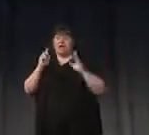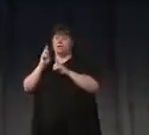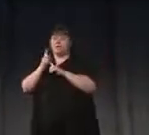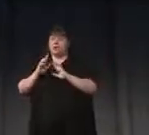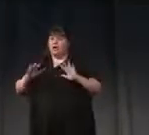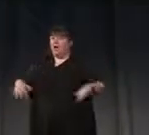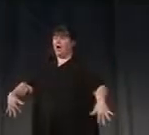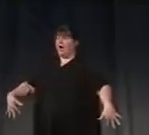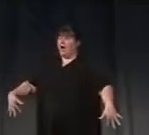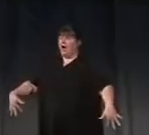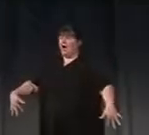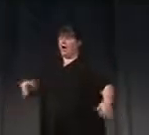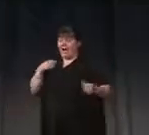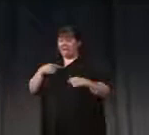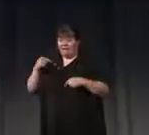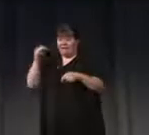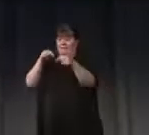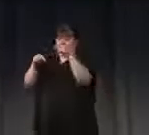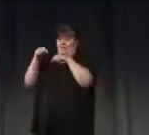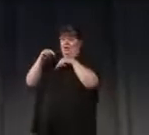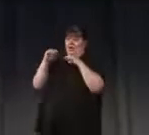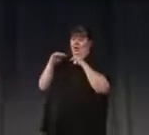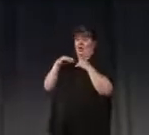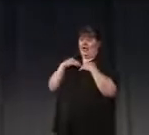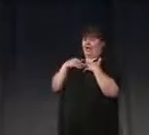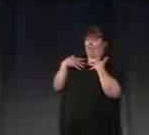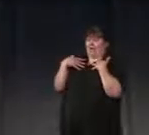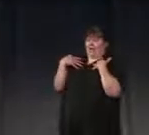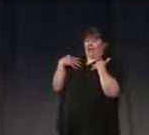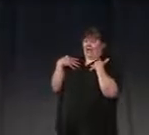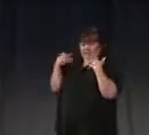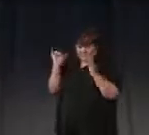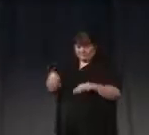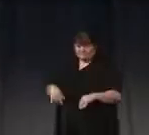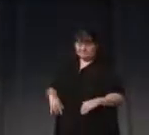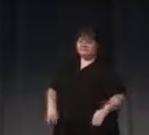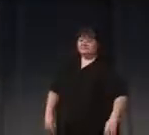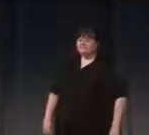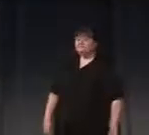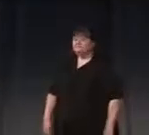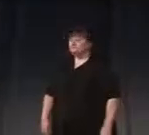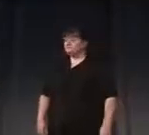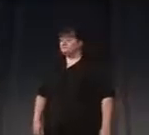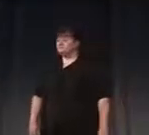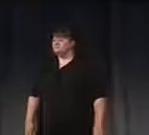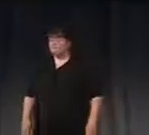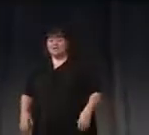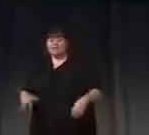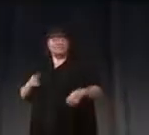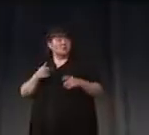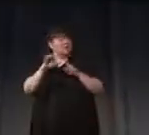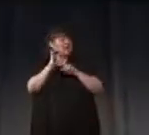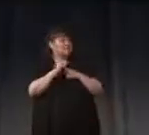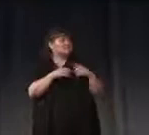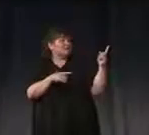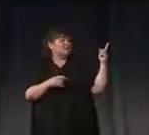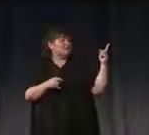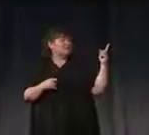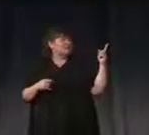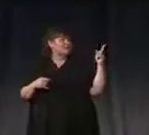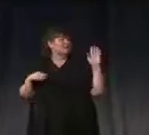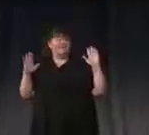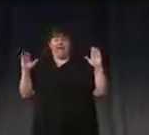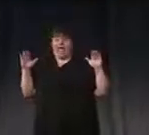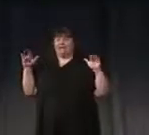horror, and a backing away, a slow backing away. So in the case of the Angel of